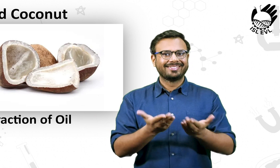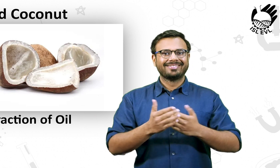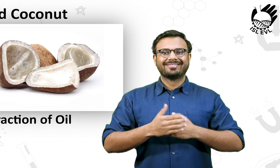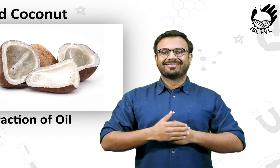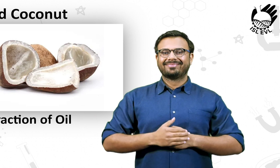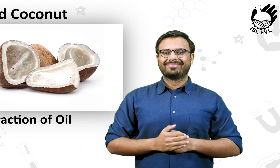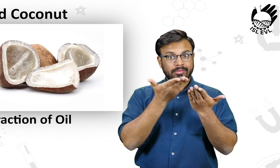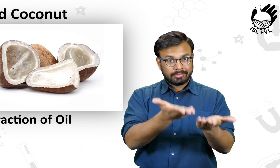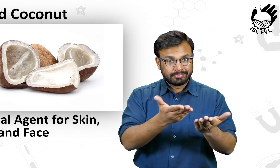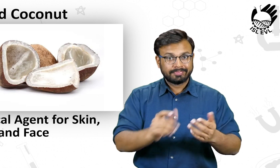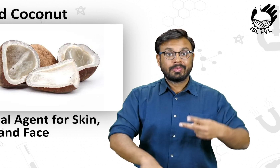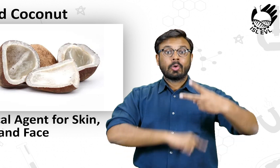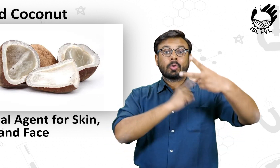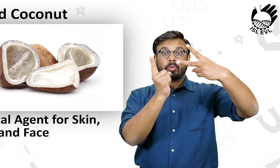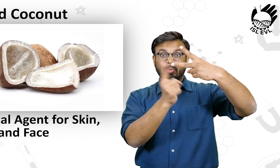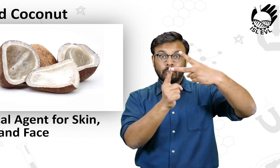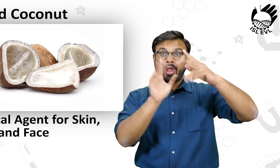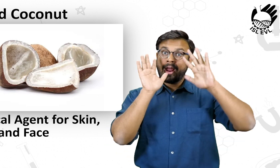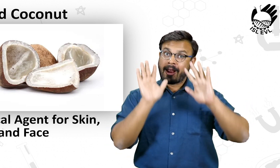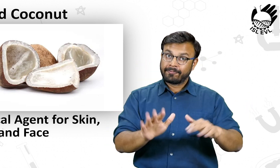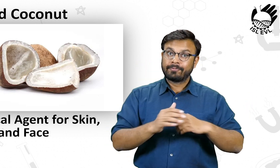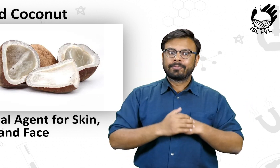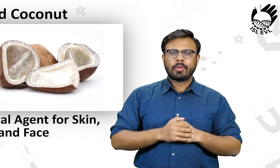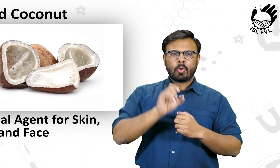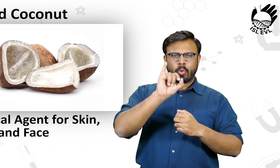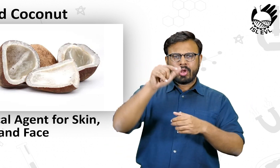This oil possesses antimicrobial properties,